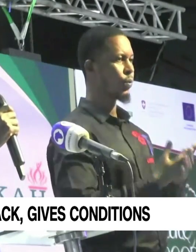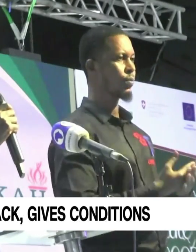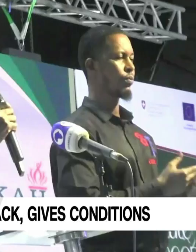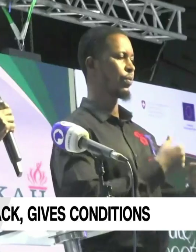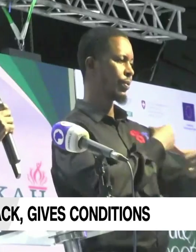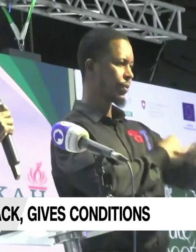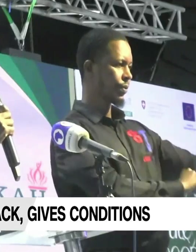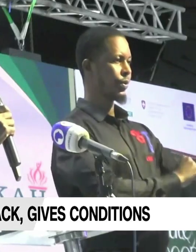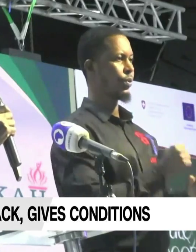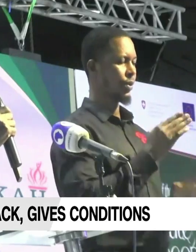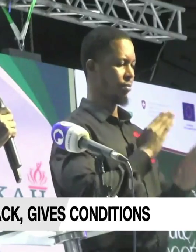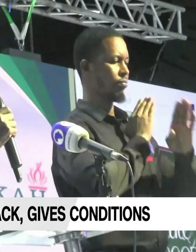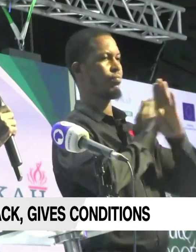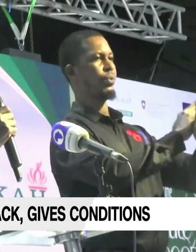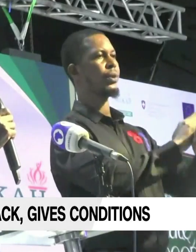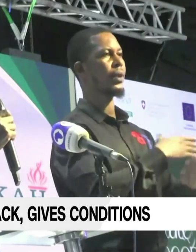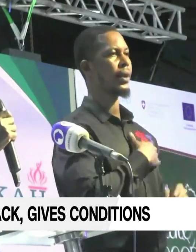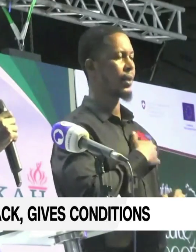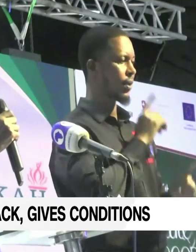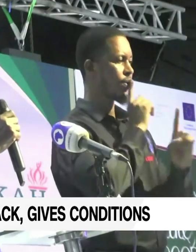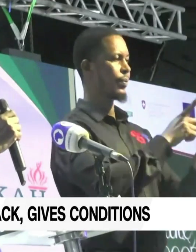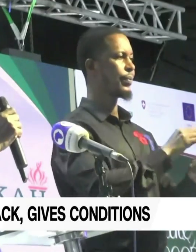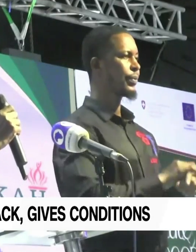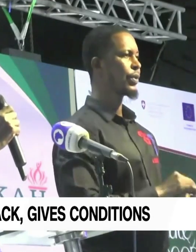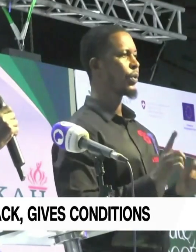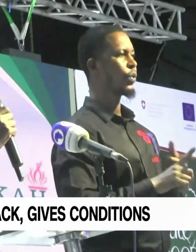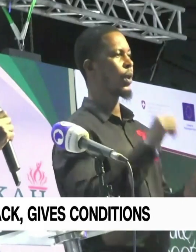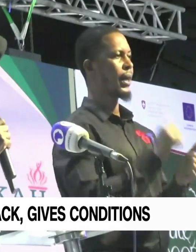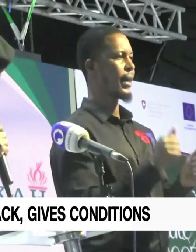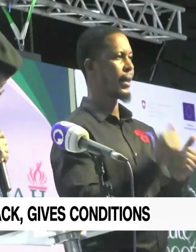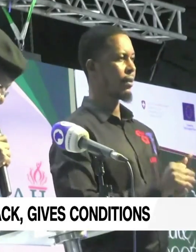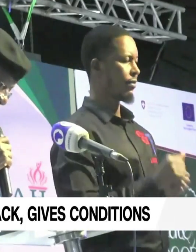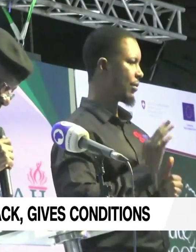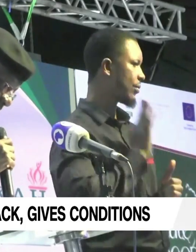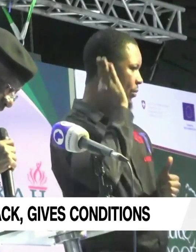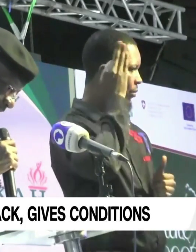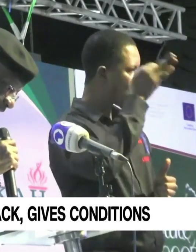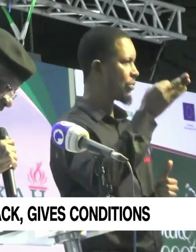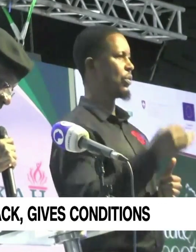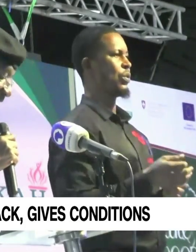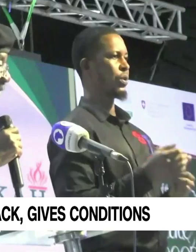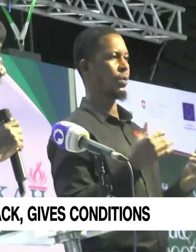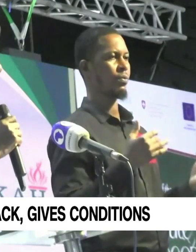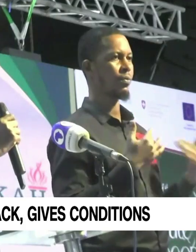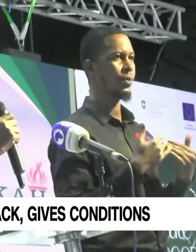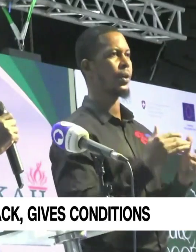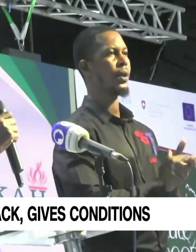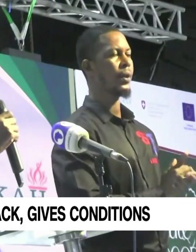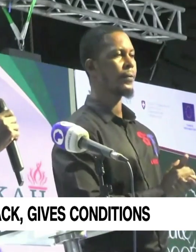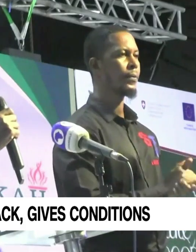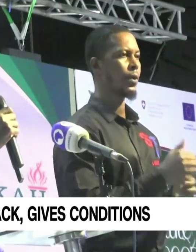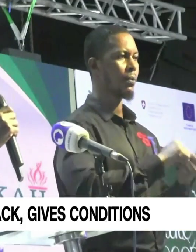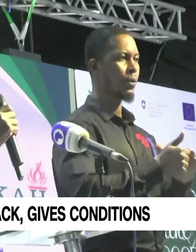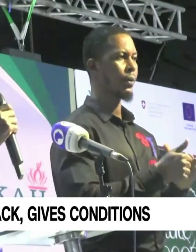will prevent and respond to every potential threats. Our officers